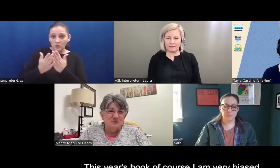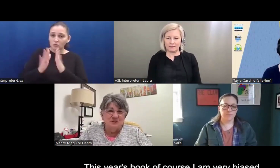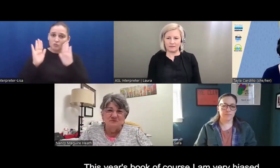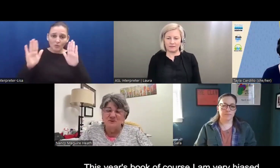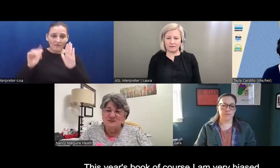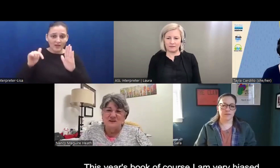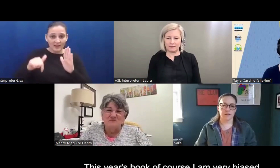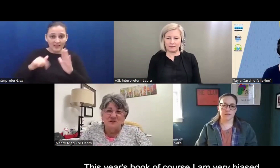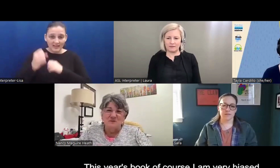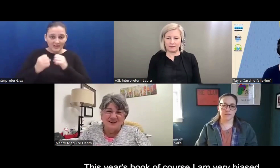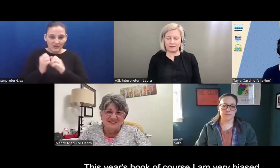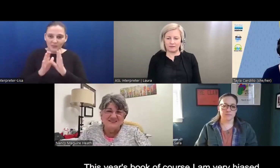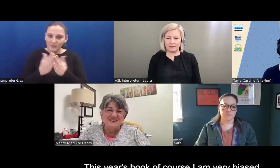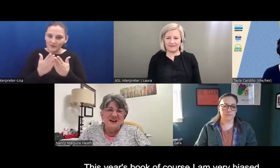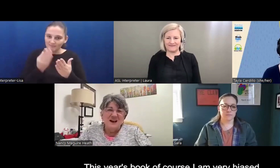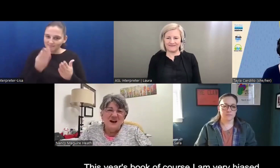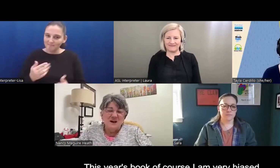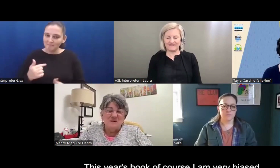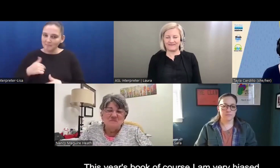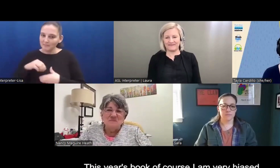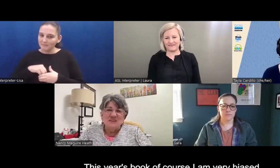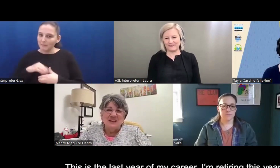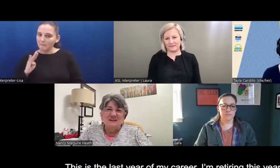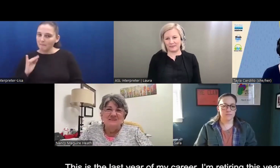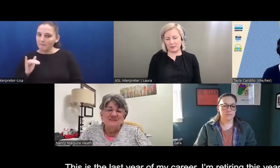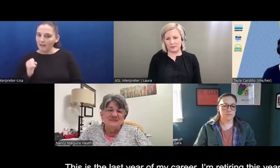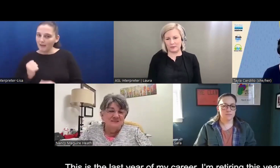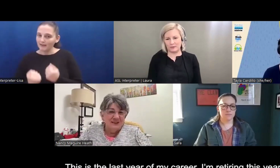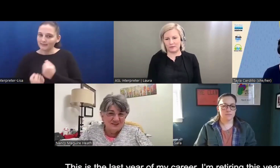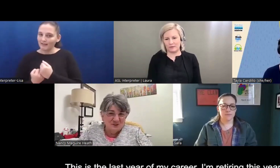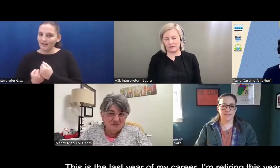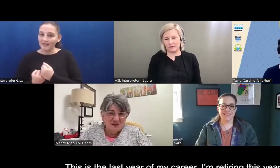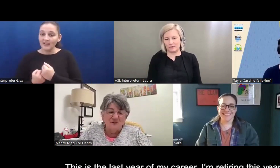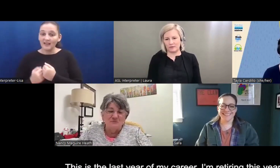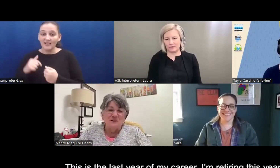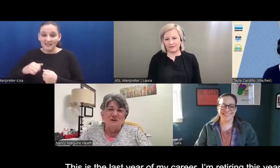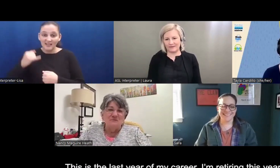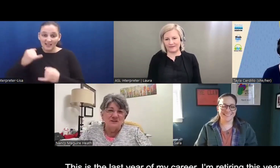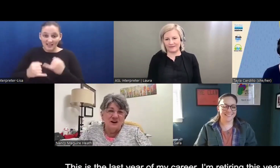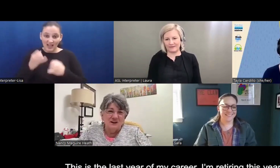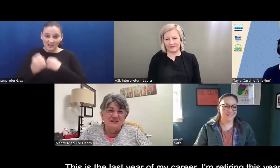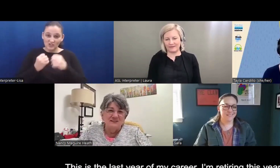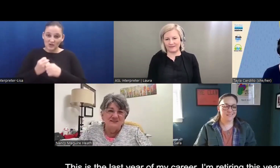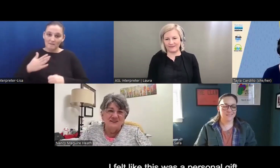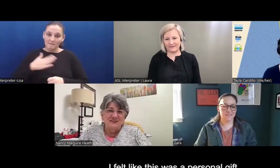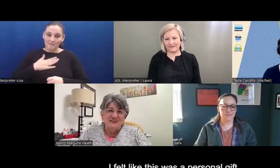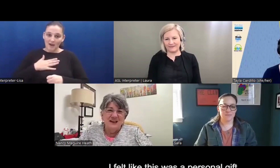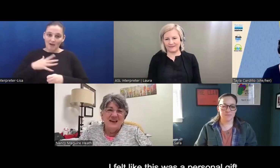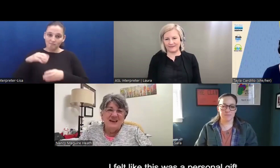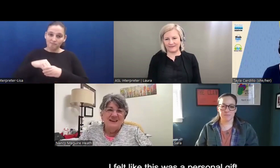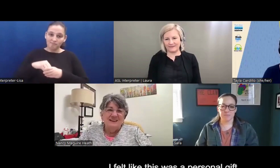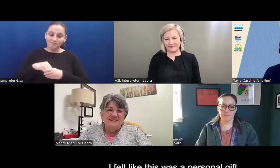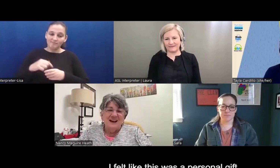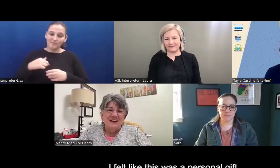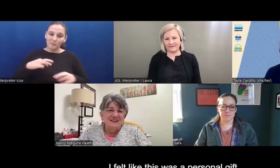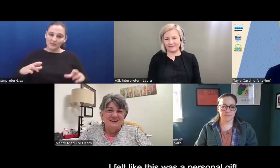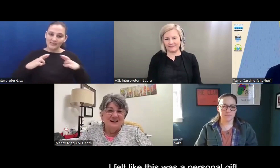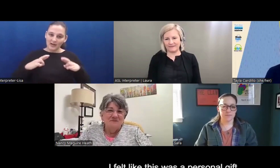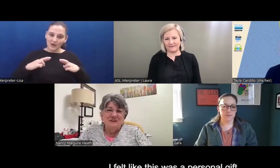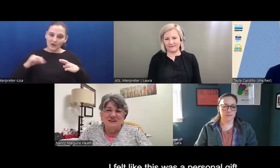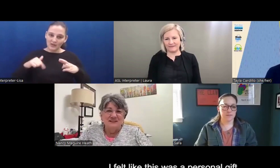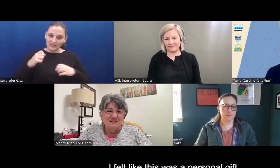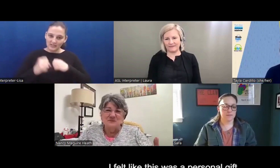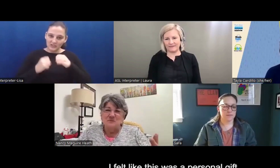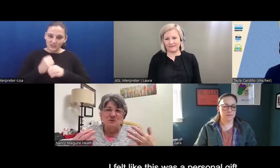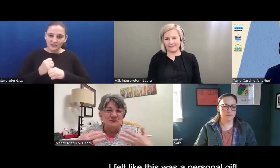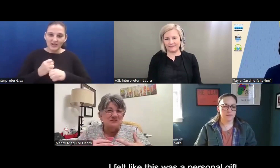year's book, of course, I'm very biased. Um, and this is the last year of my career. I'm retiring this year. And I, I